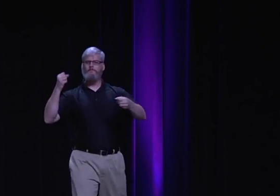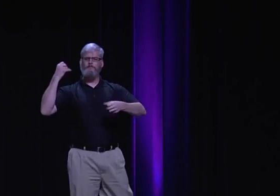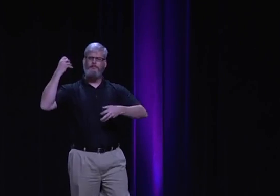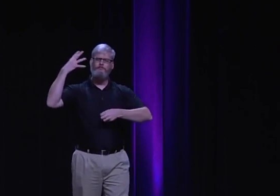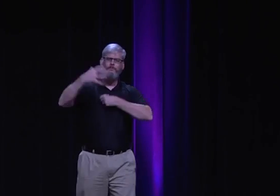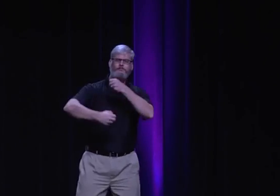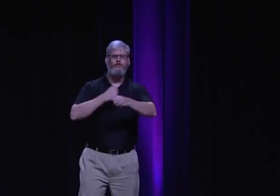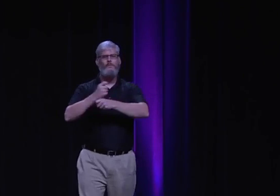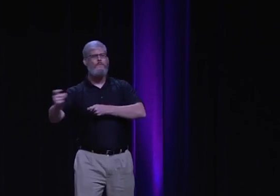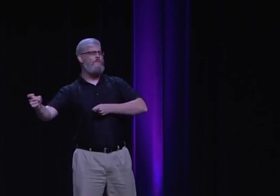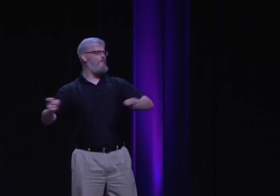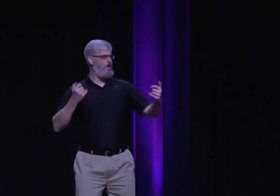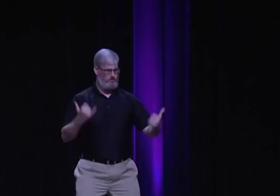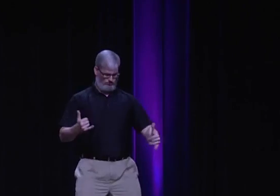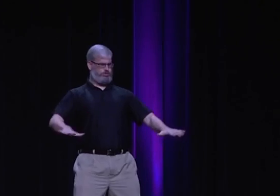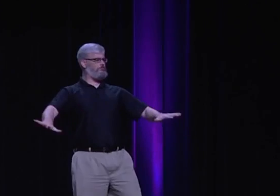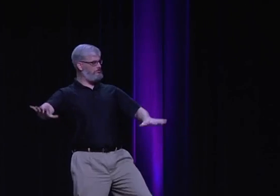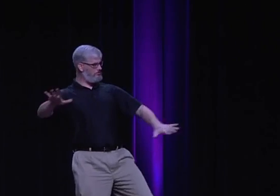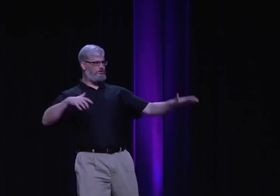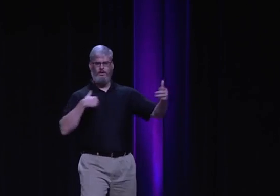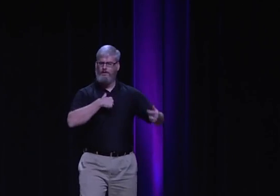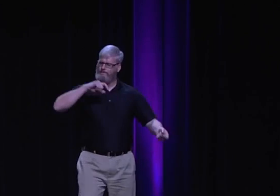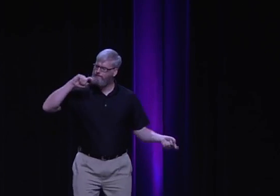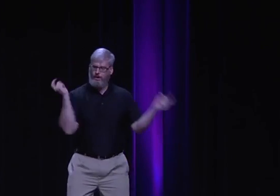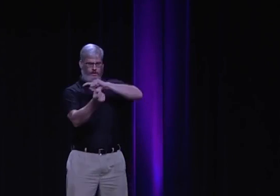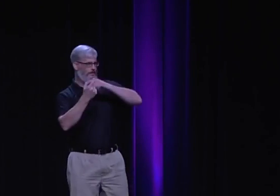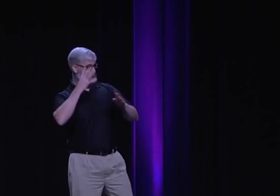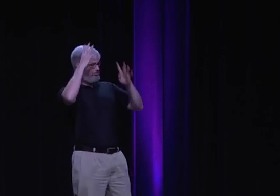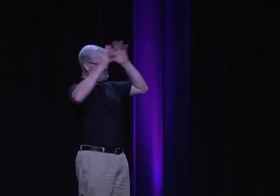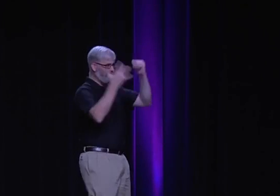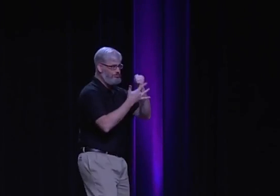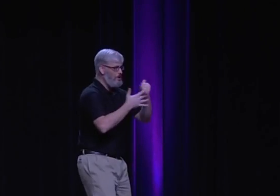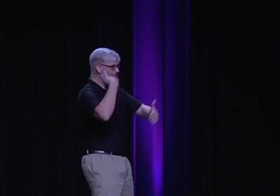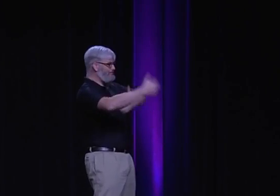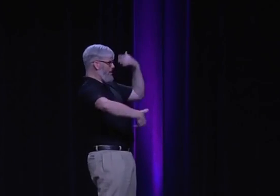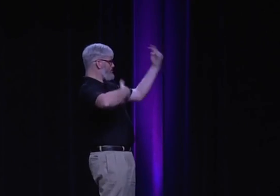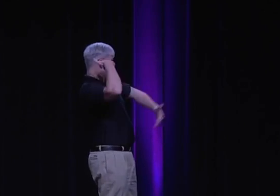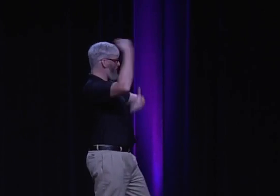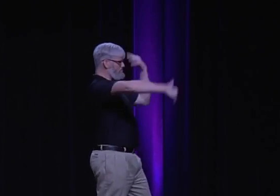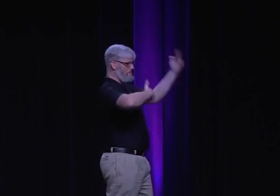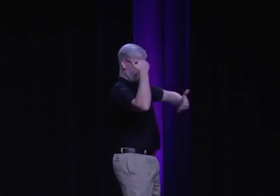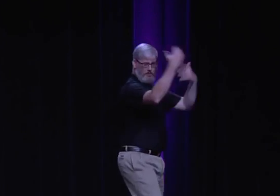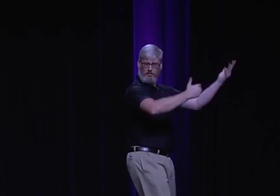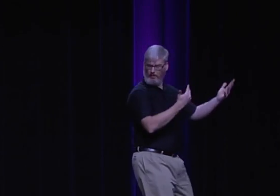received has really shaken their foundation and lost some of their control. As technology